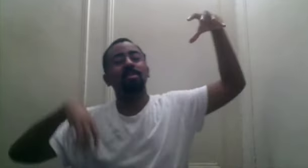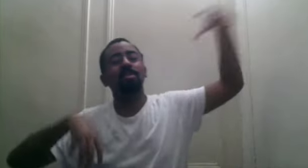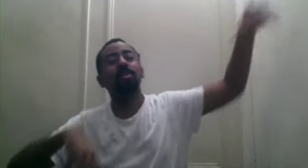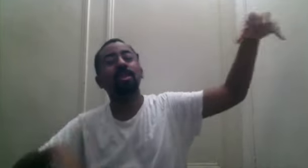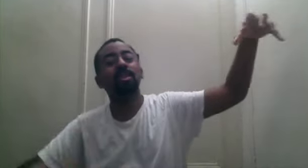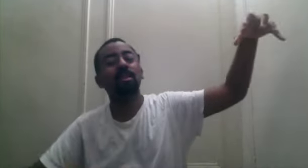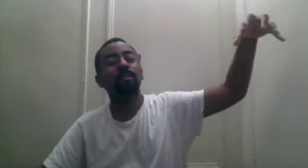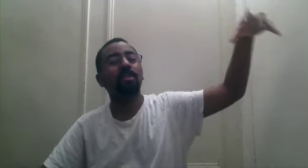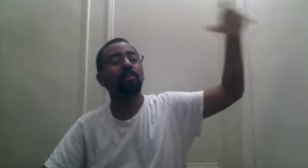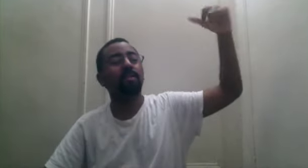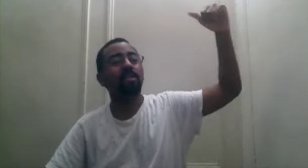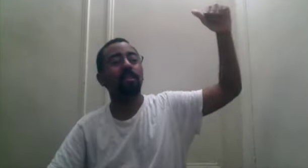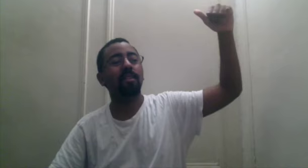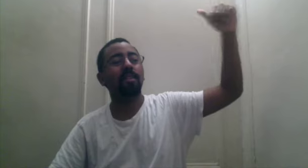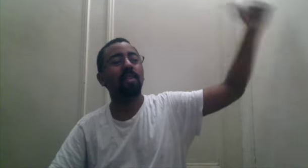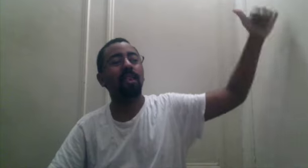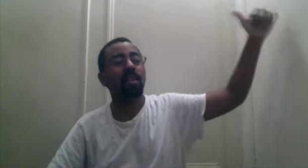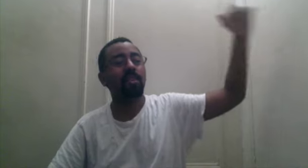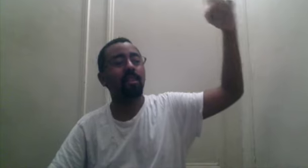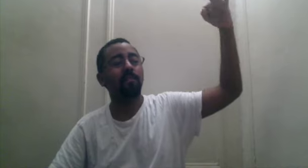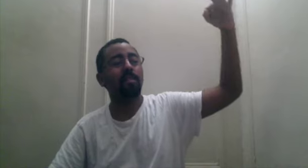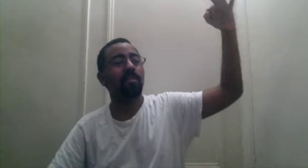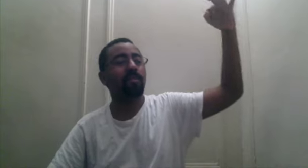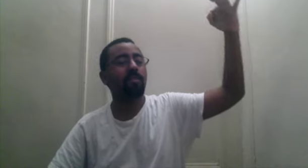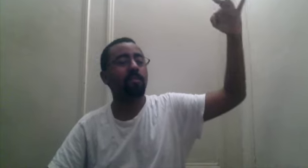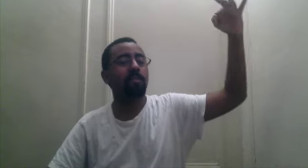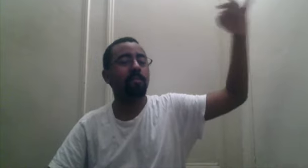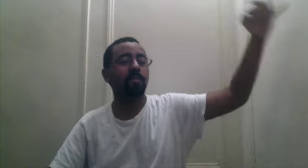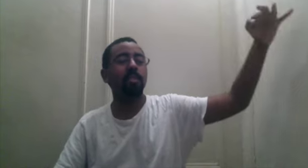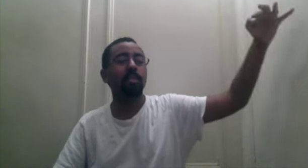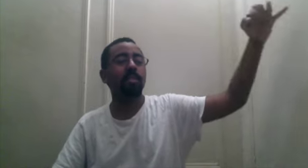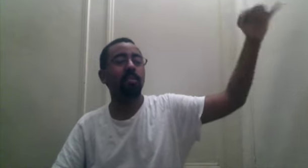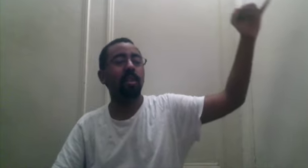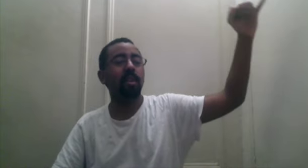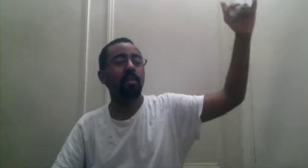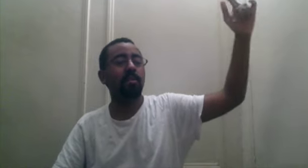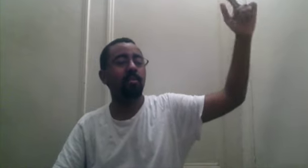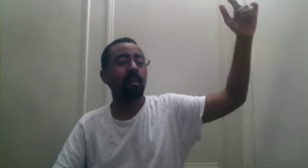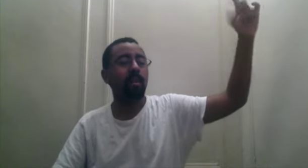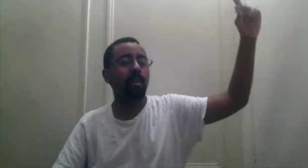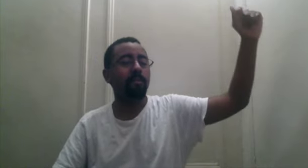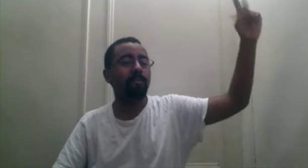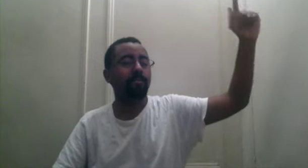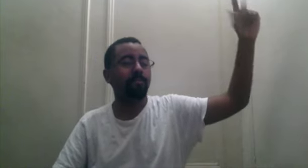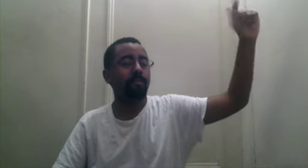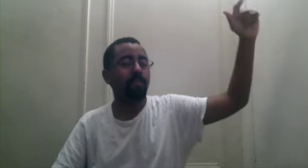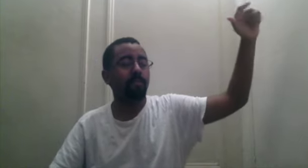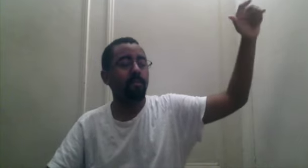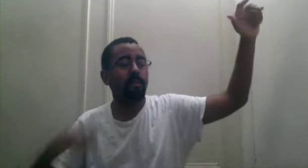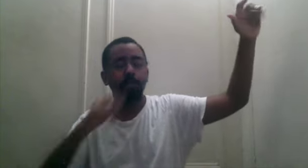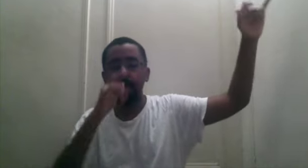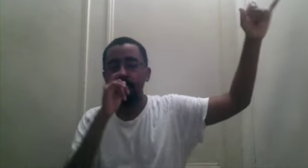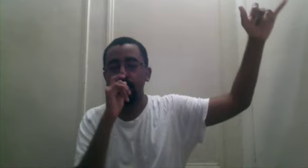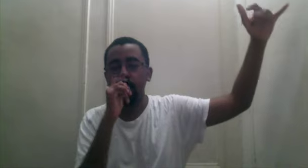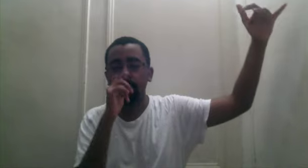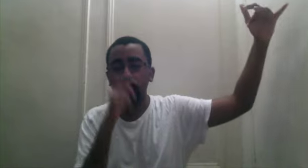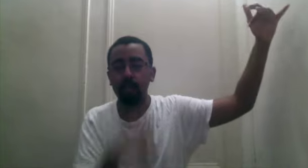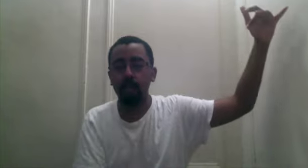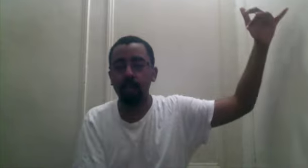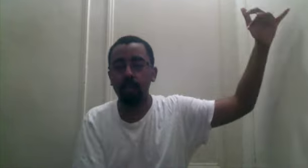three supernovas, fucking Kidd, that one music dude and the magical scarecrow,